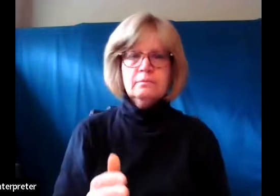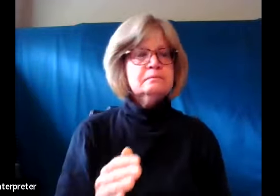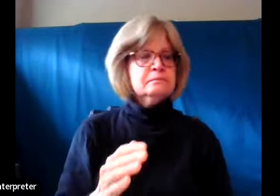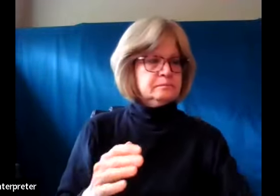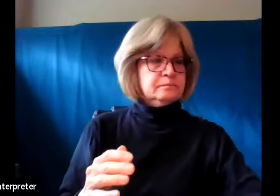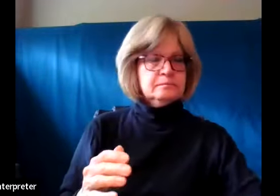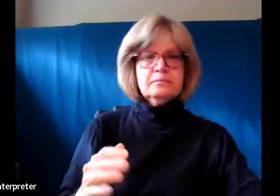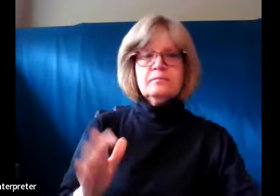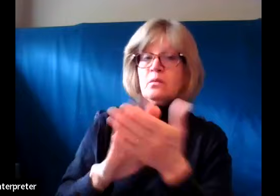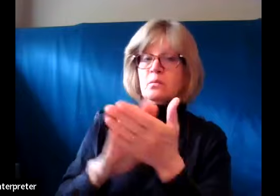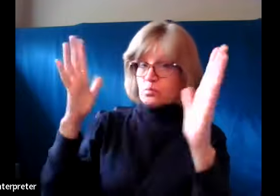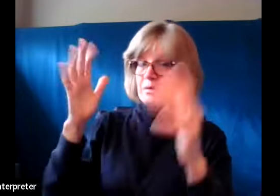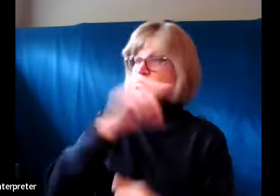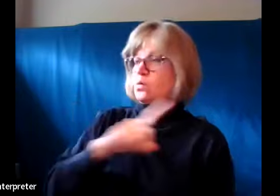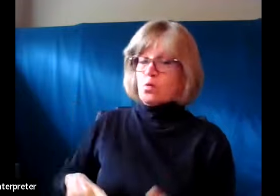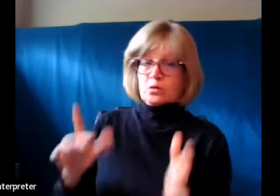may be seated.